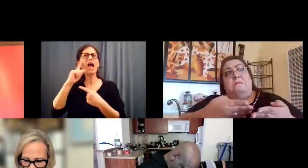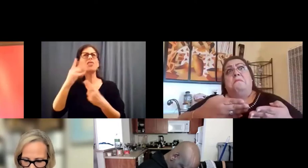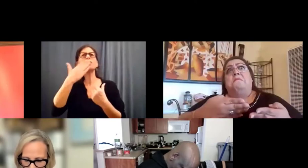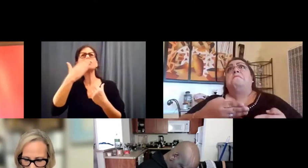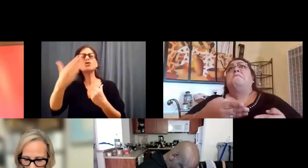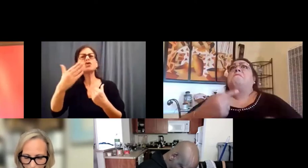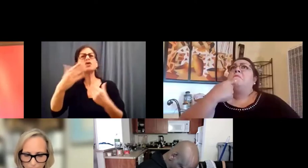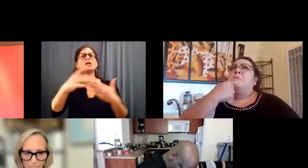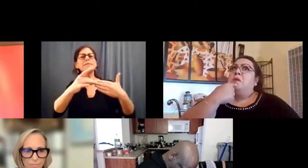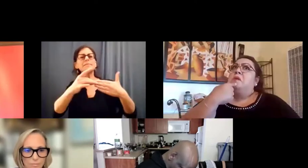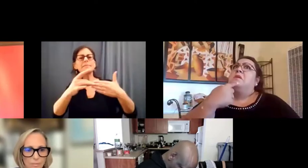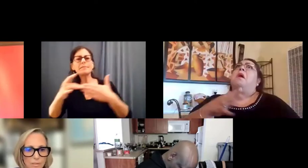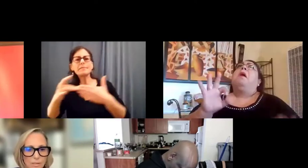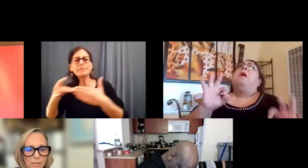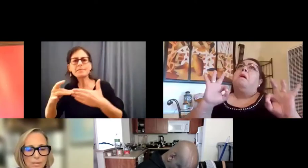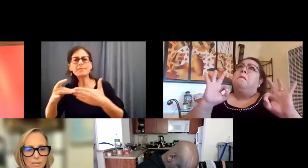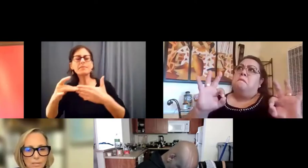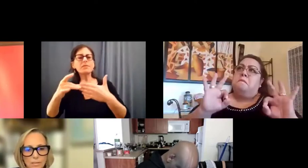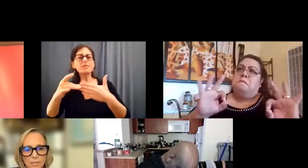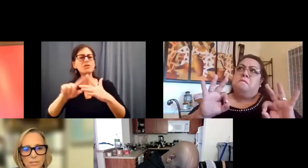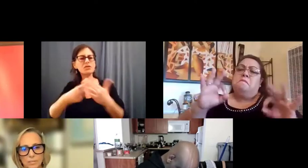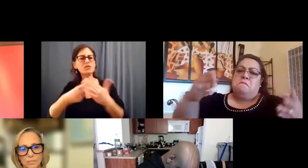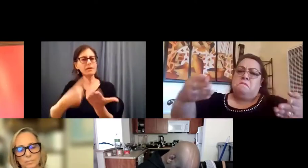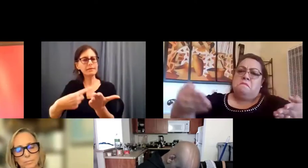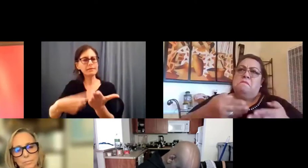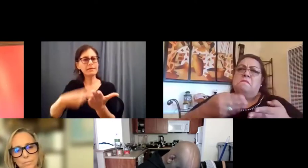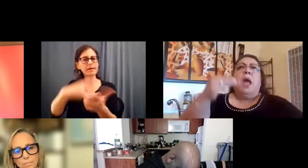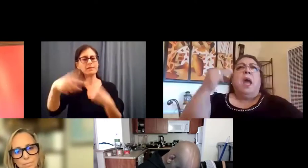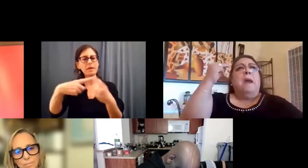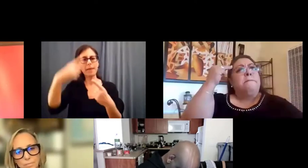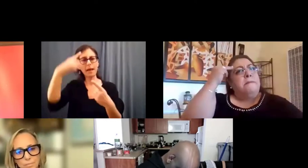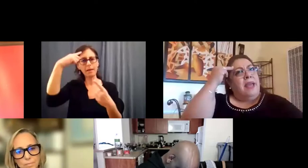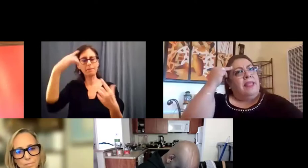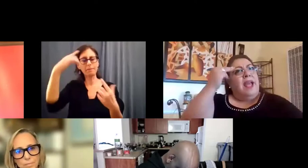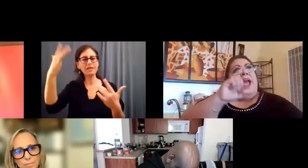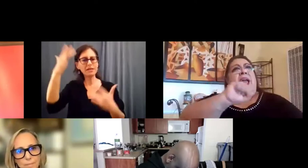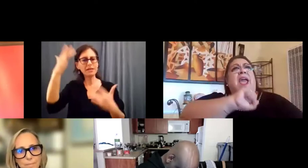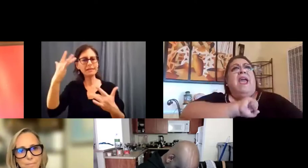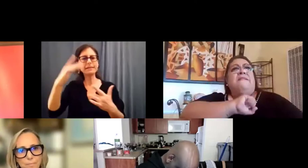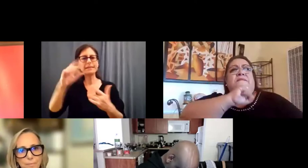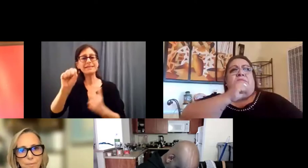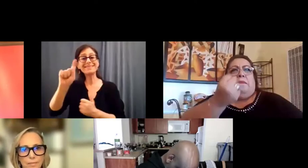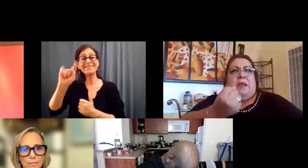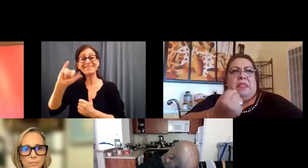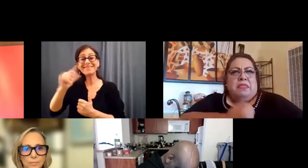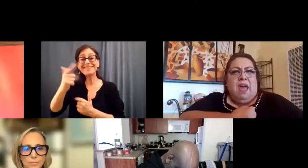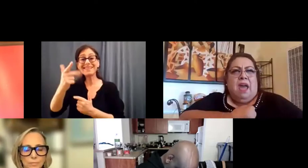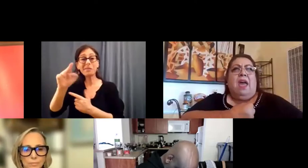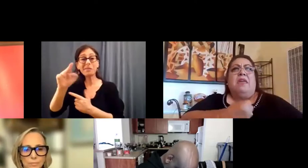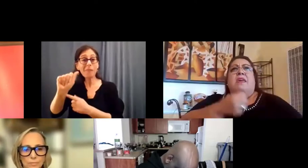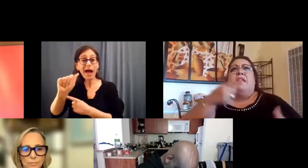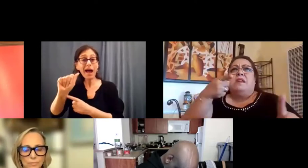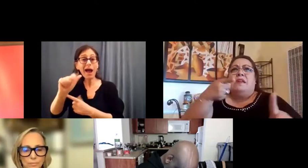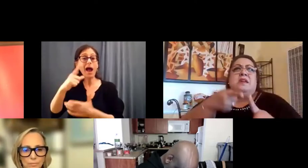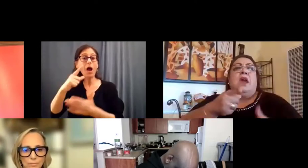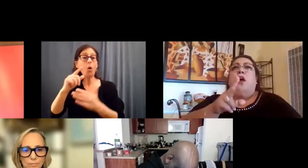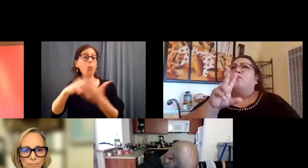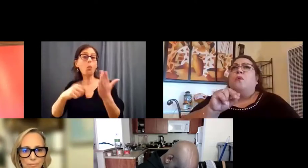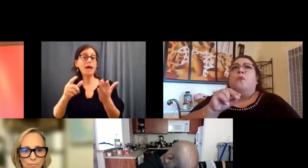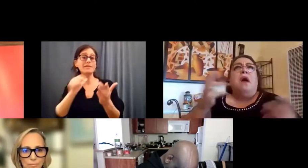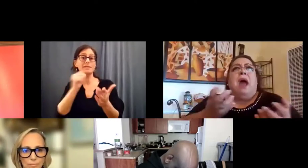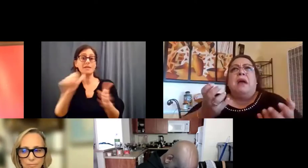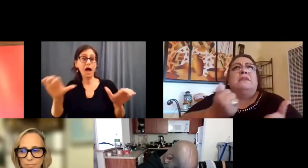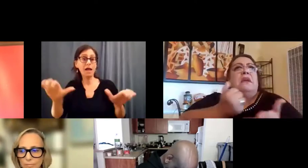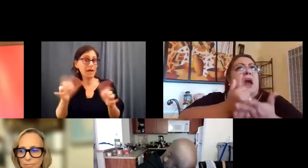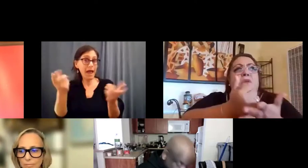into the issue of mental illness and stigma and what's not being done about it and what could